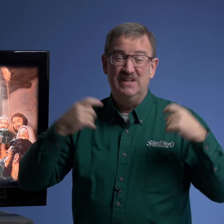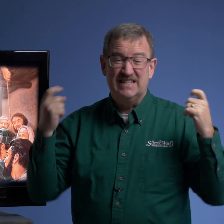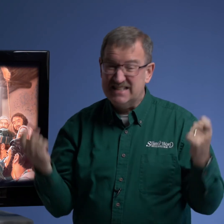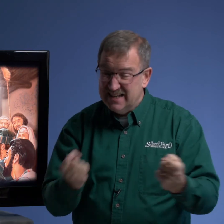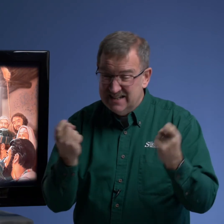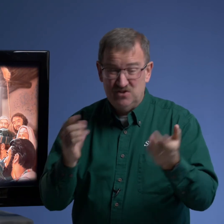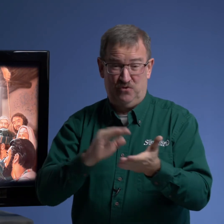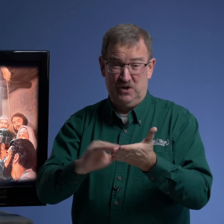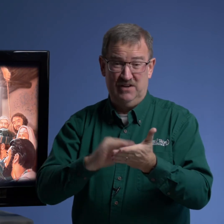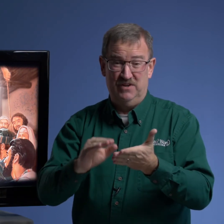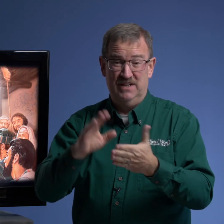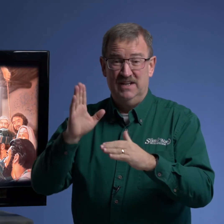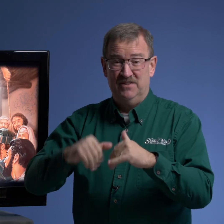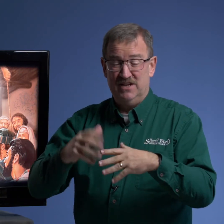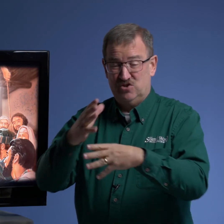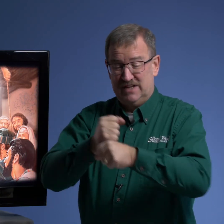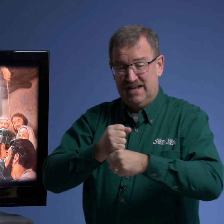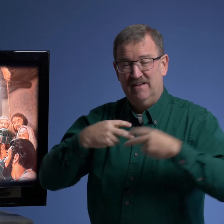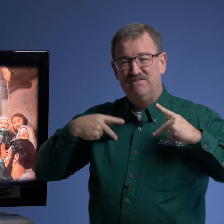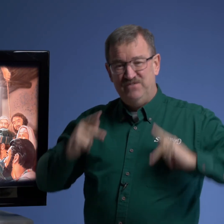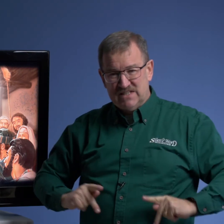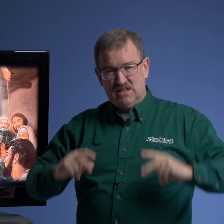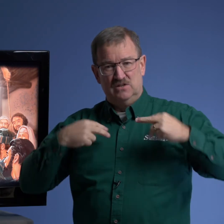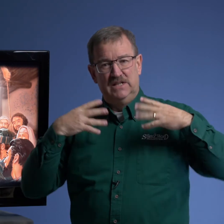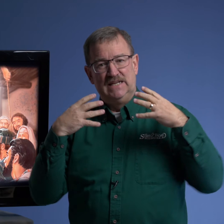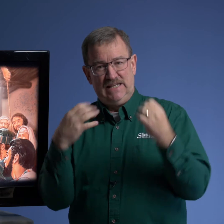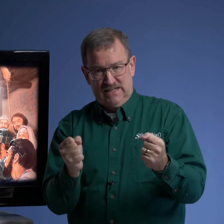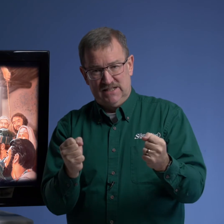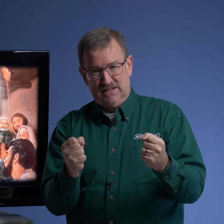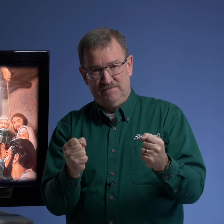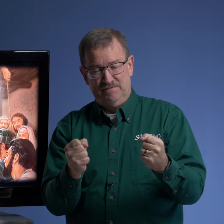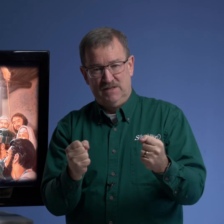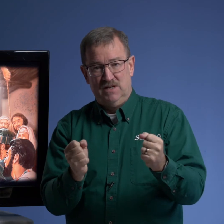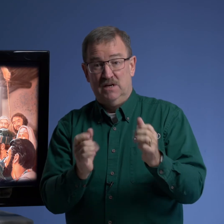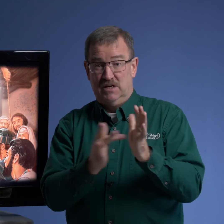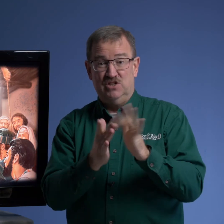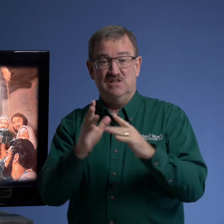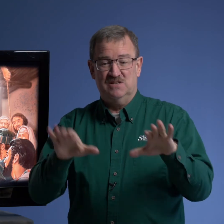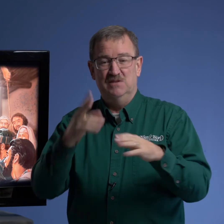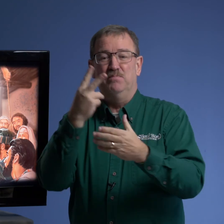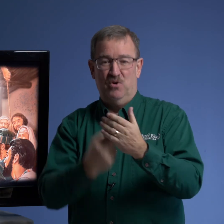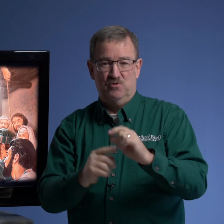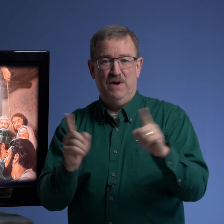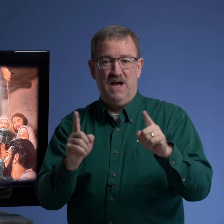sins forgiven than to get physical healing and jesus did both but